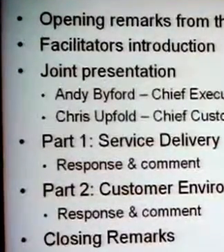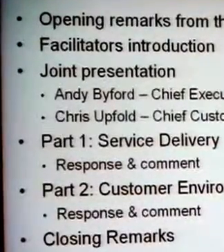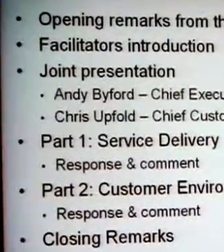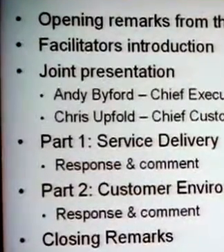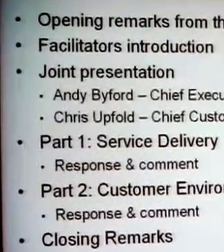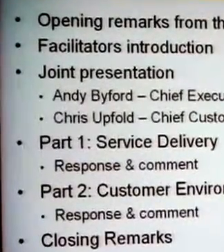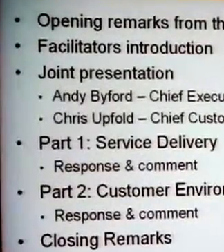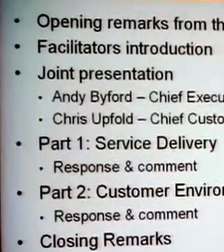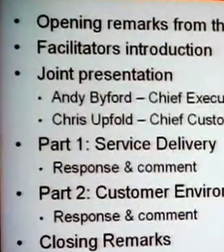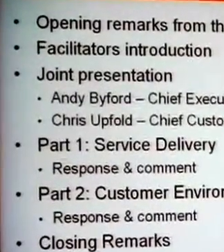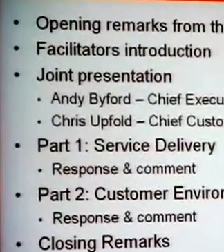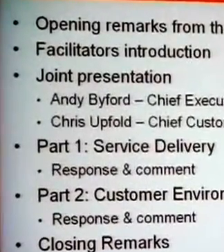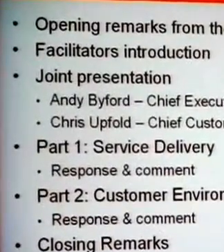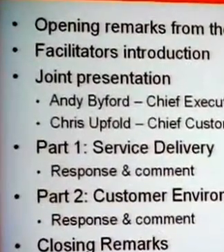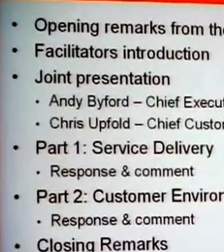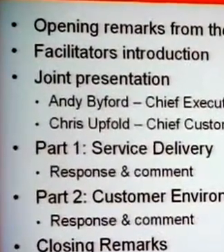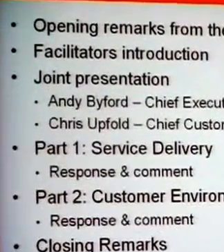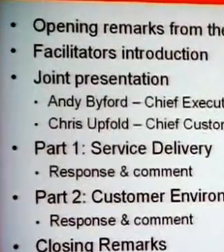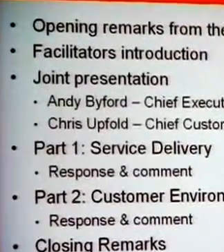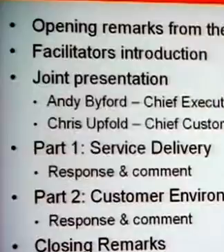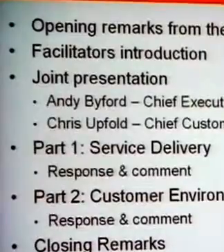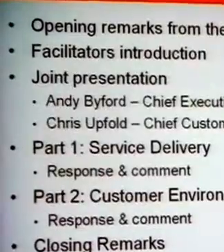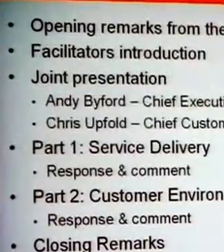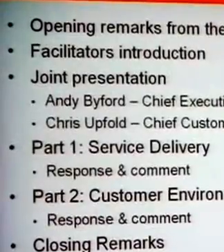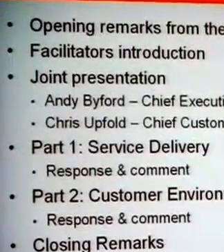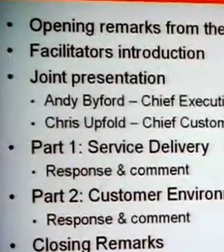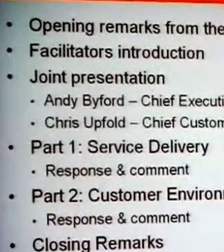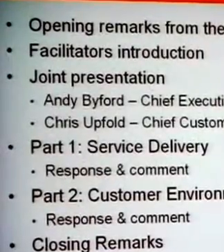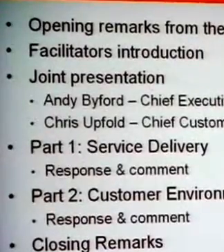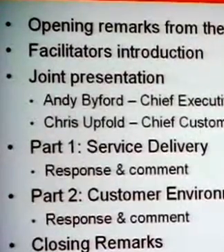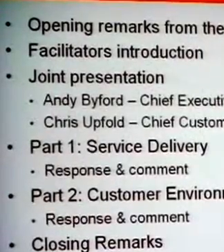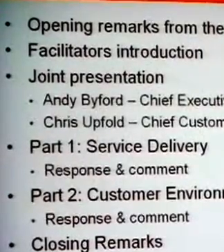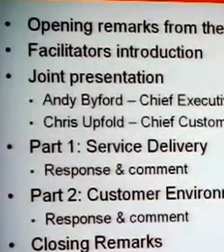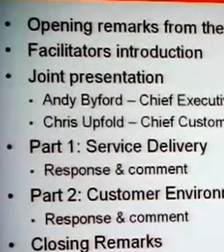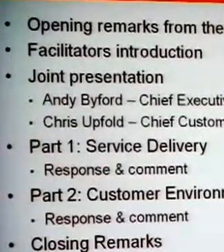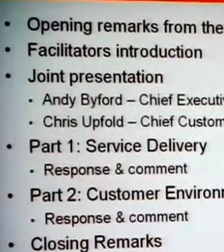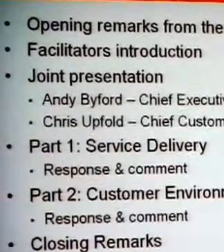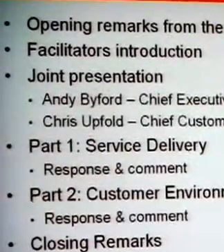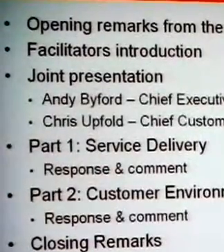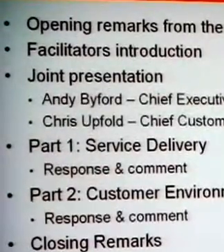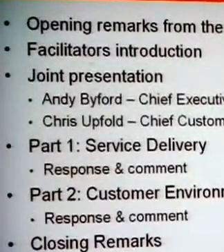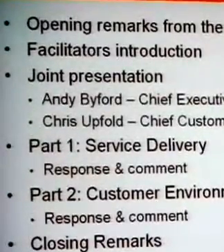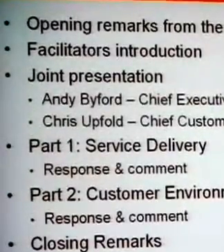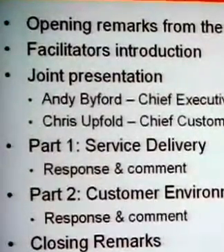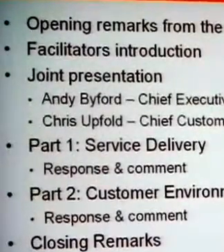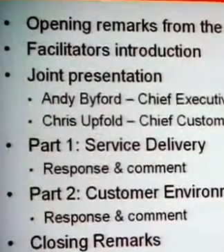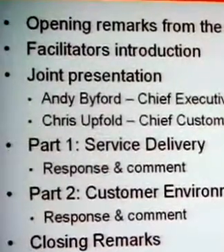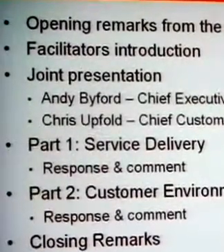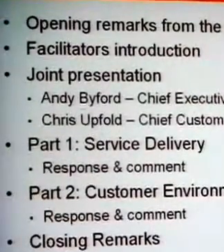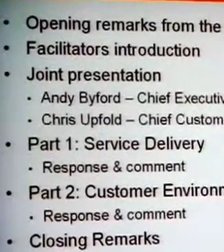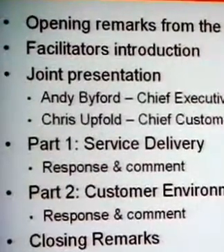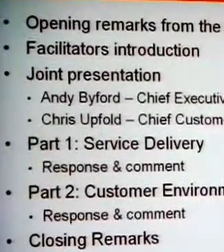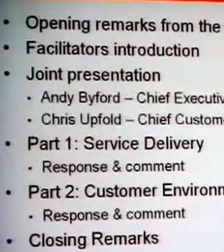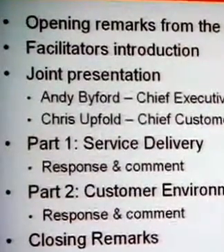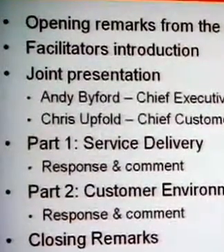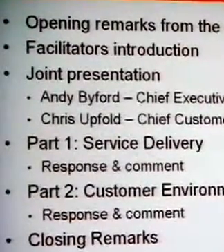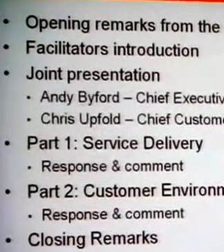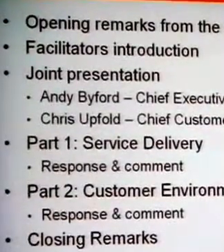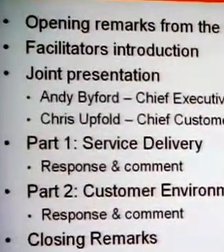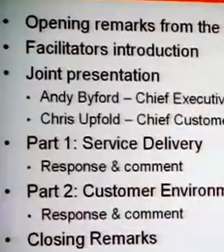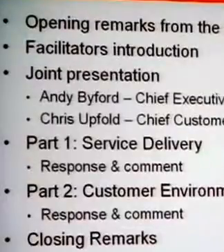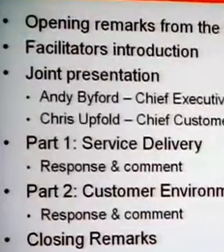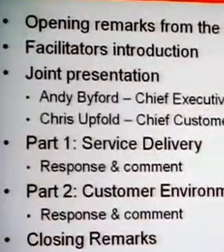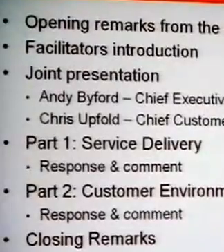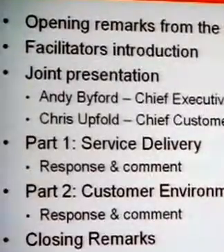with the TTC, the customer environment, the quality of the experience. And all in about two hours'